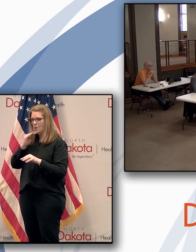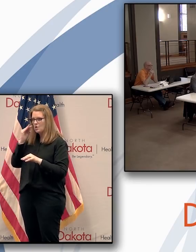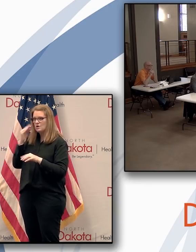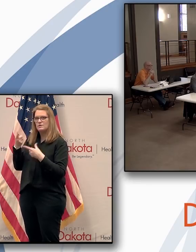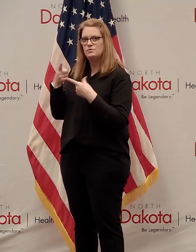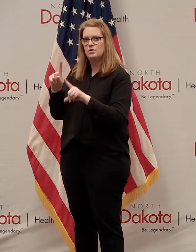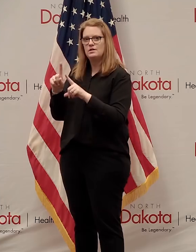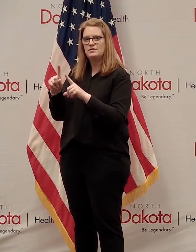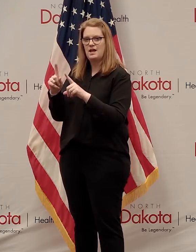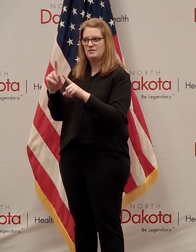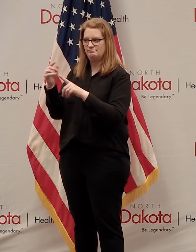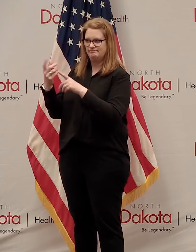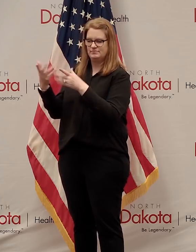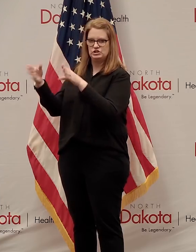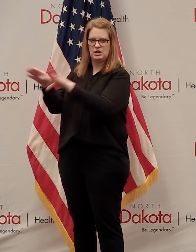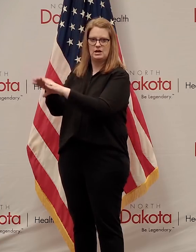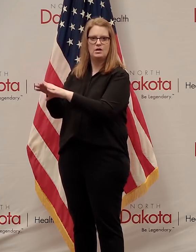shutdown?